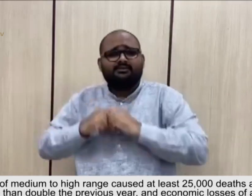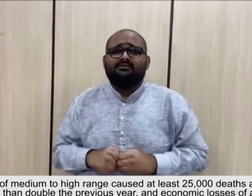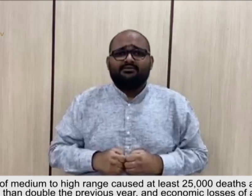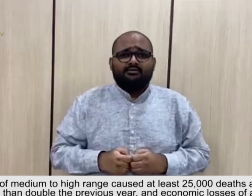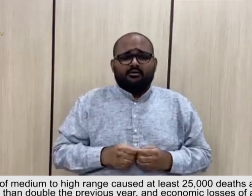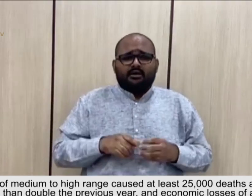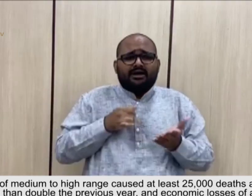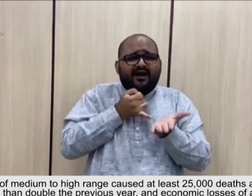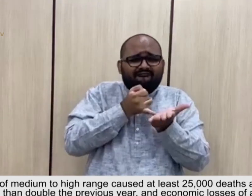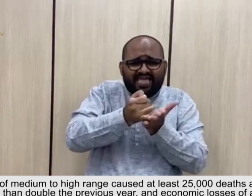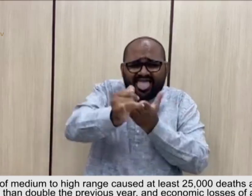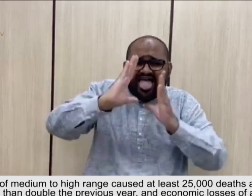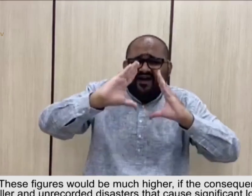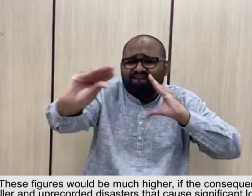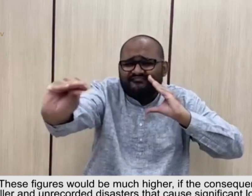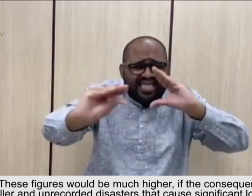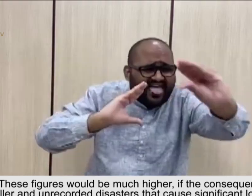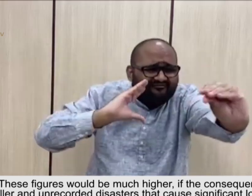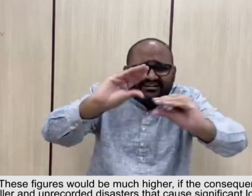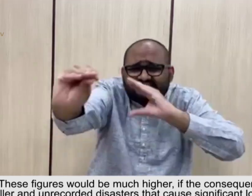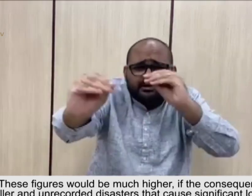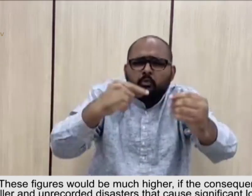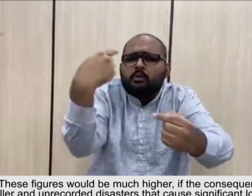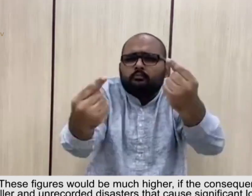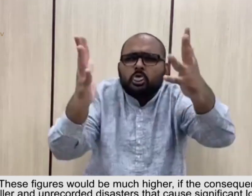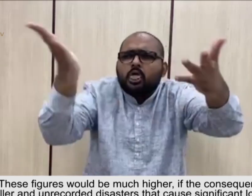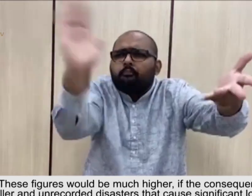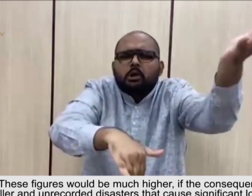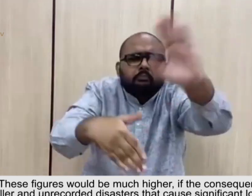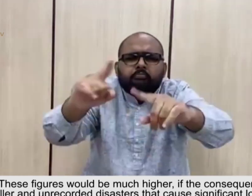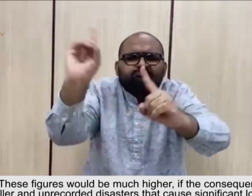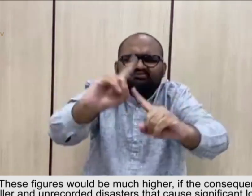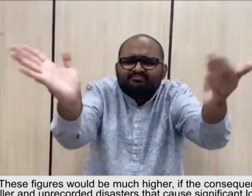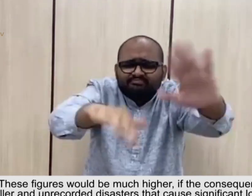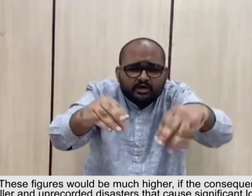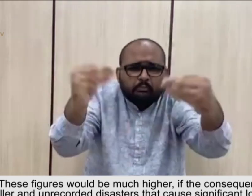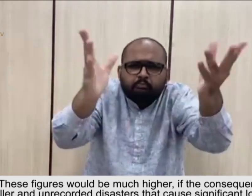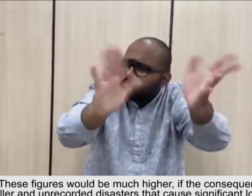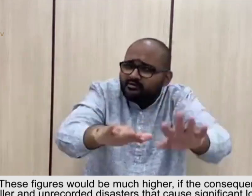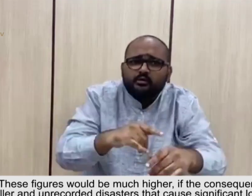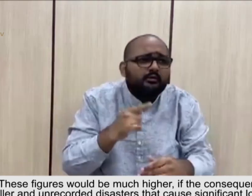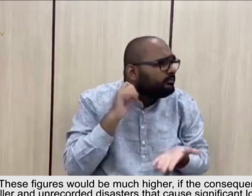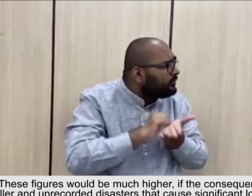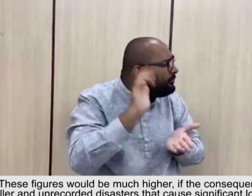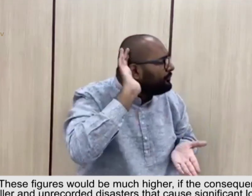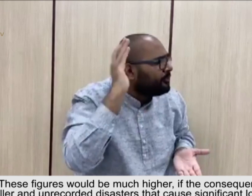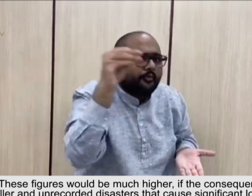losses of around $36 billion. These figures would be much higher if the consequences of the many smaller and